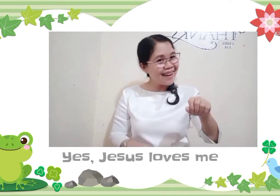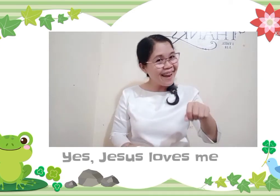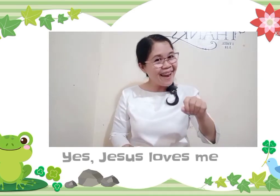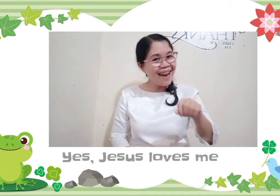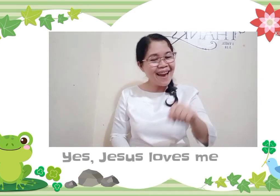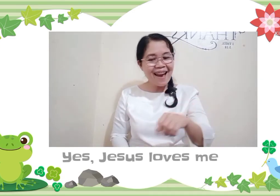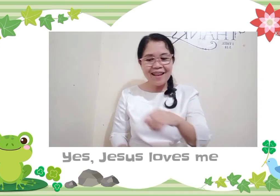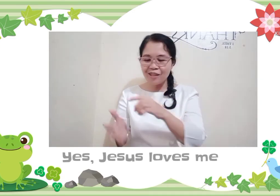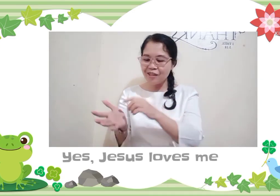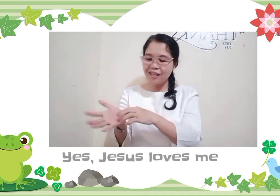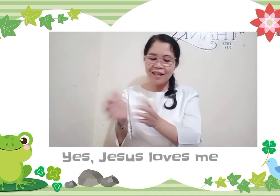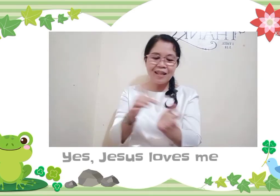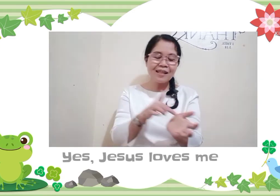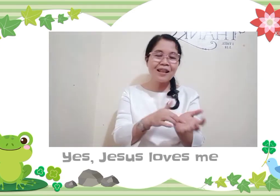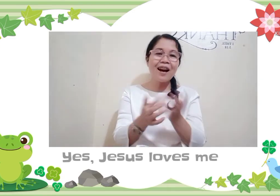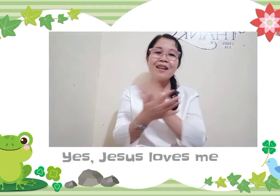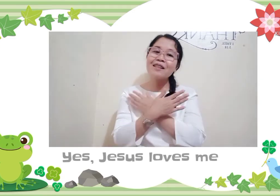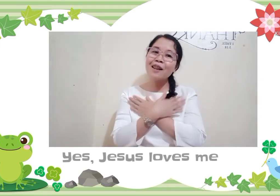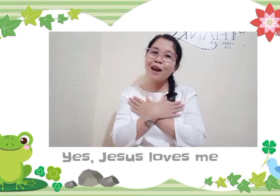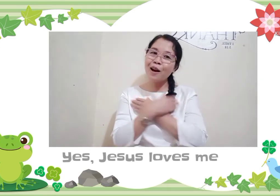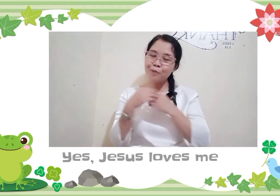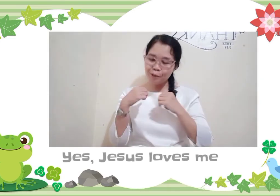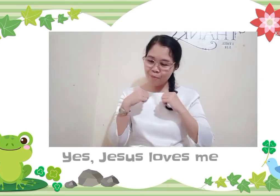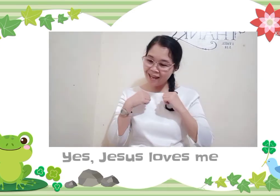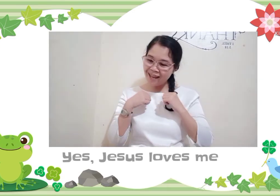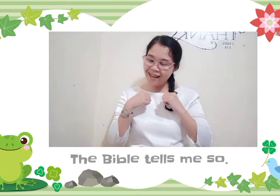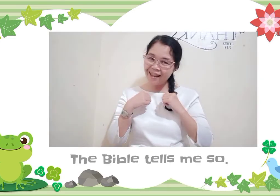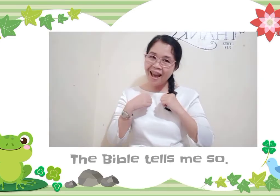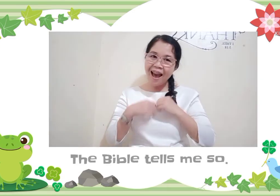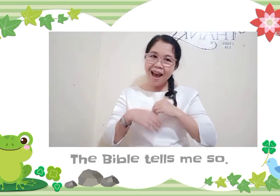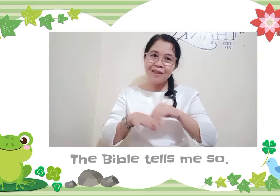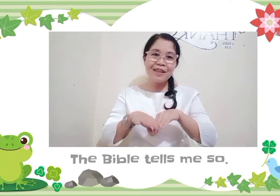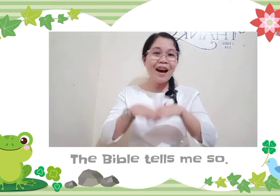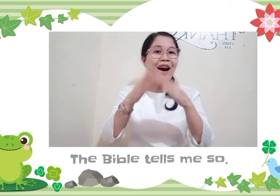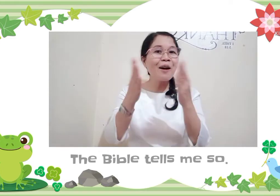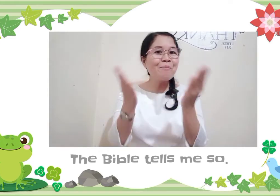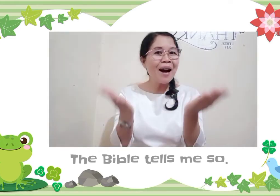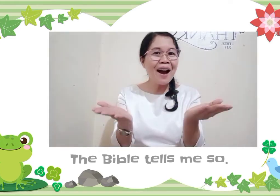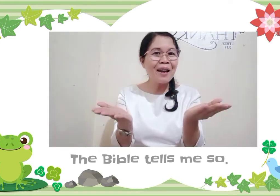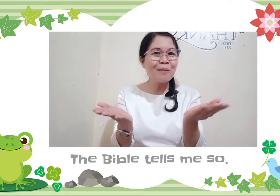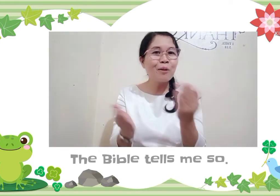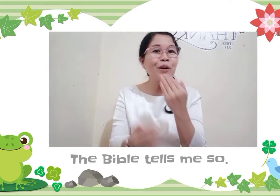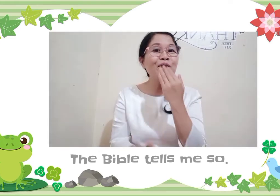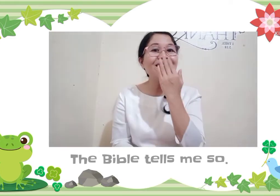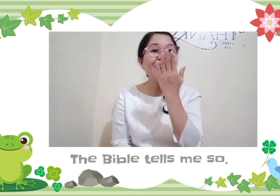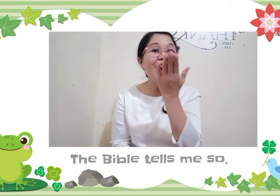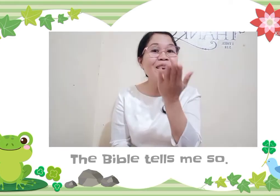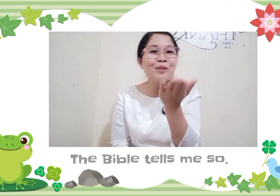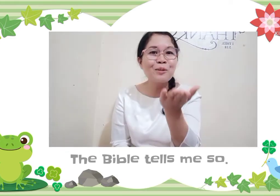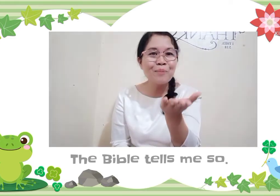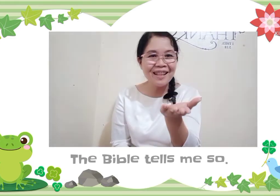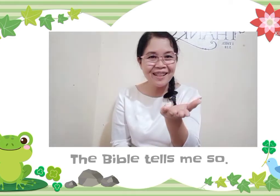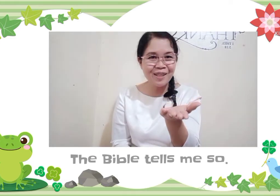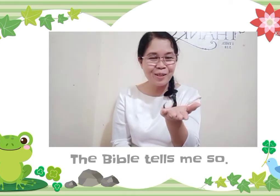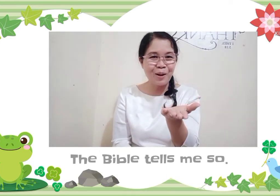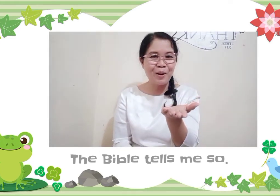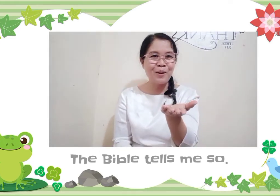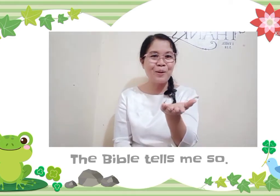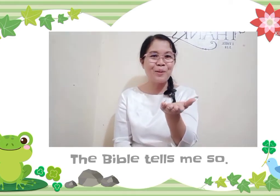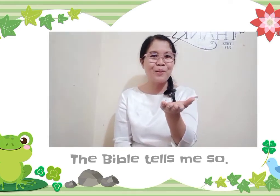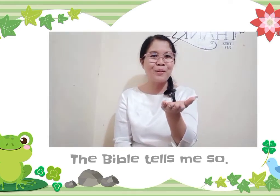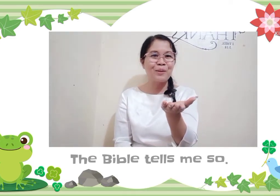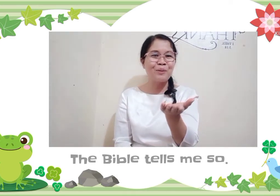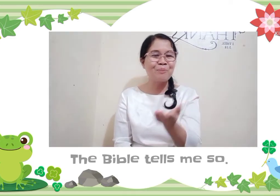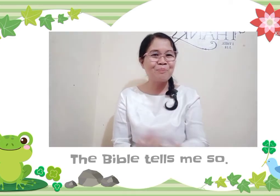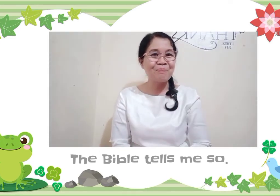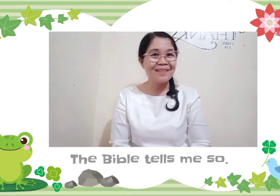Yes, Jesus loves me. The Bible tells me so.